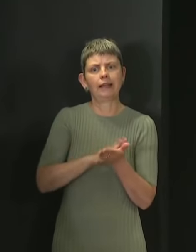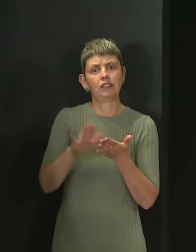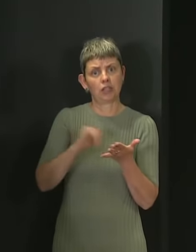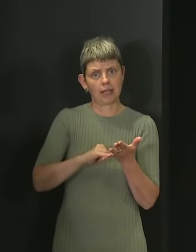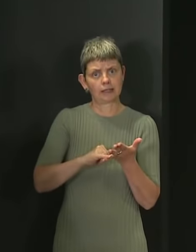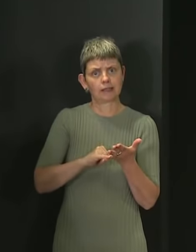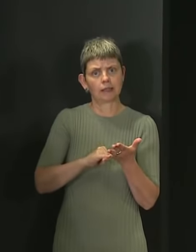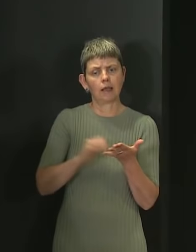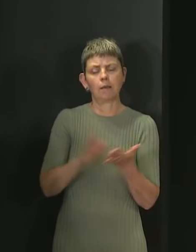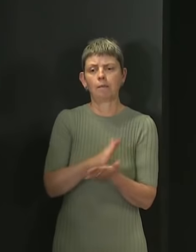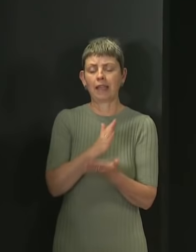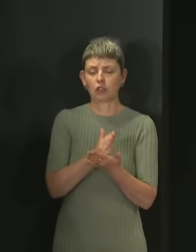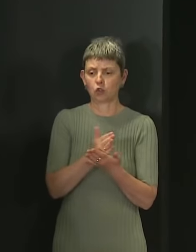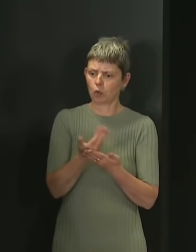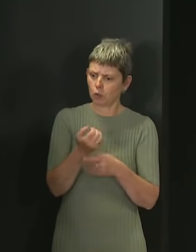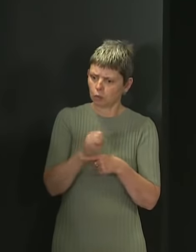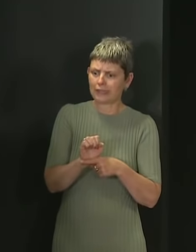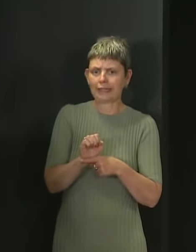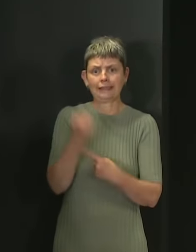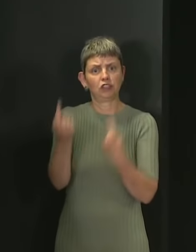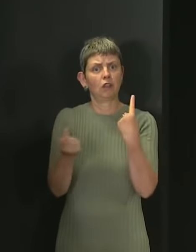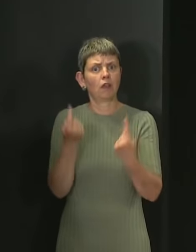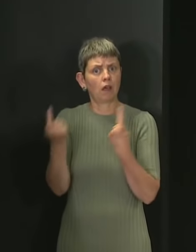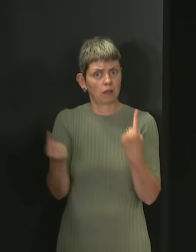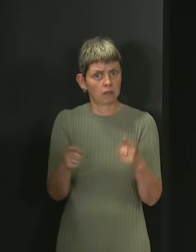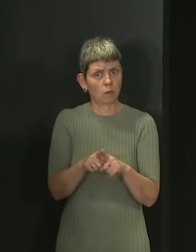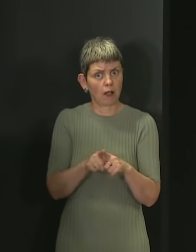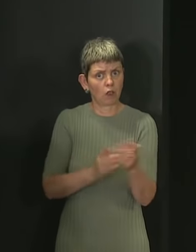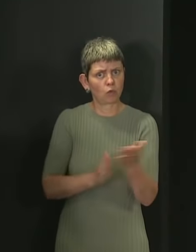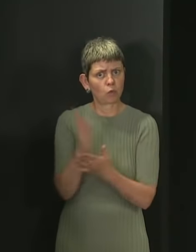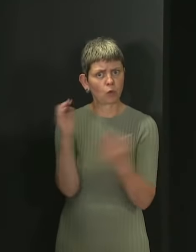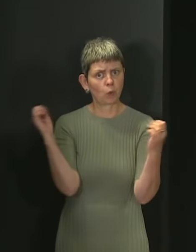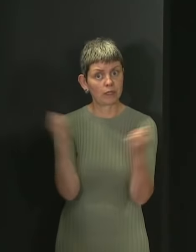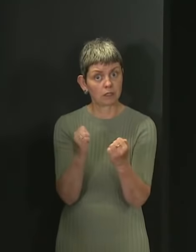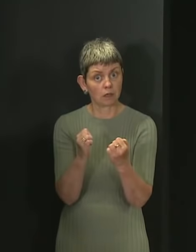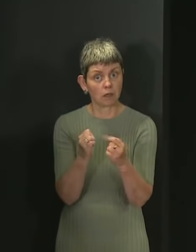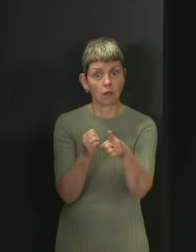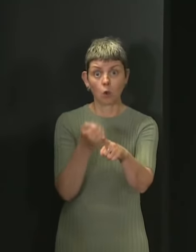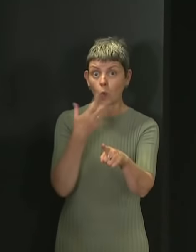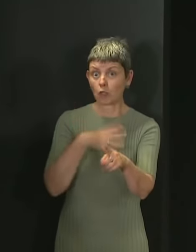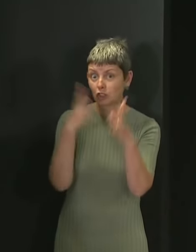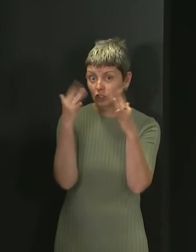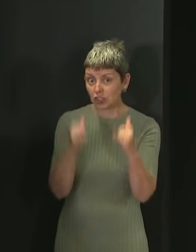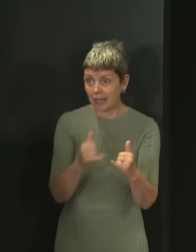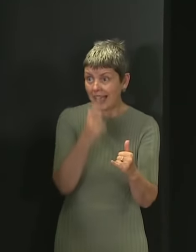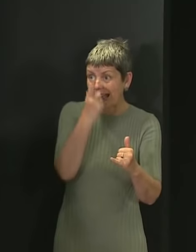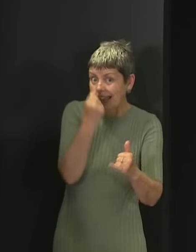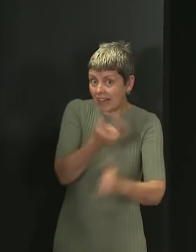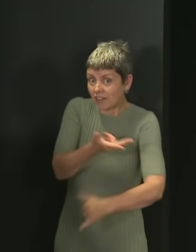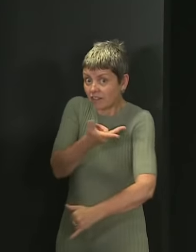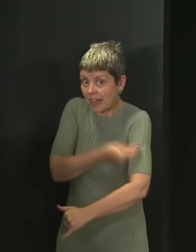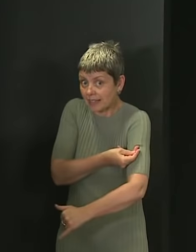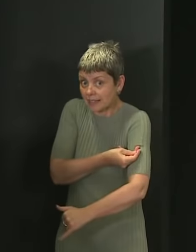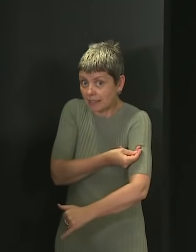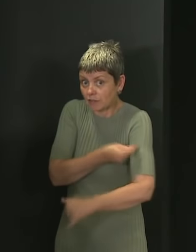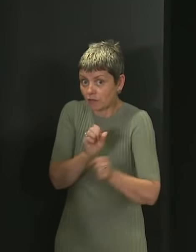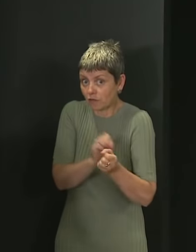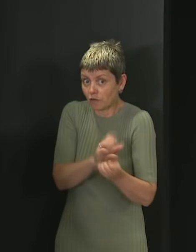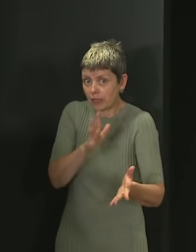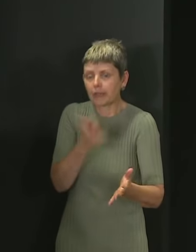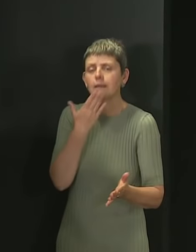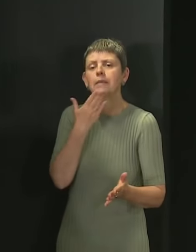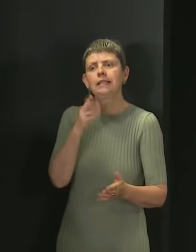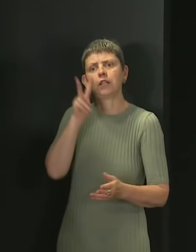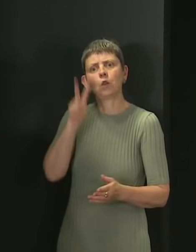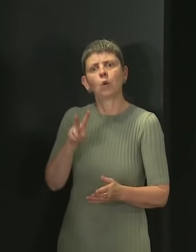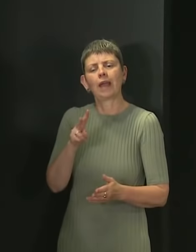and protecting one another this winter. If you want to check whether you're eligible for the vaccine, please visit the NHS Informed website.